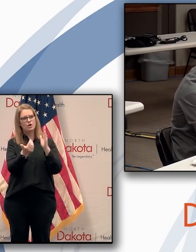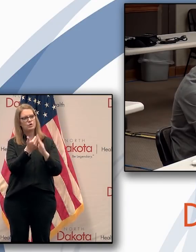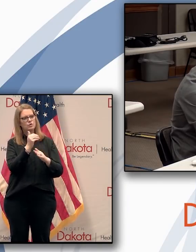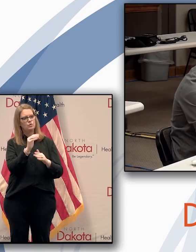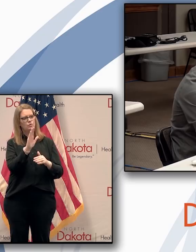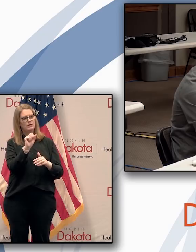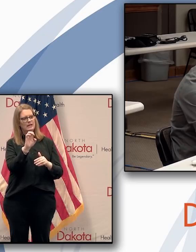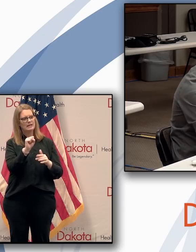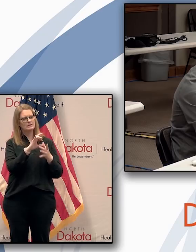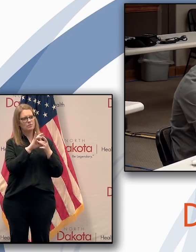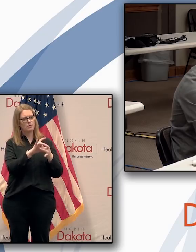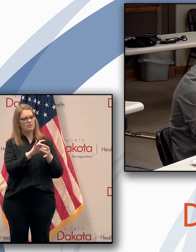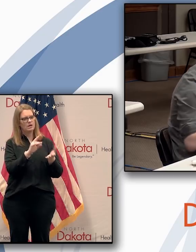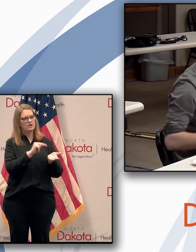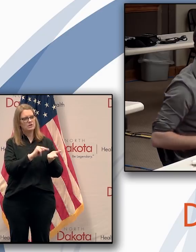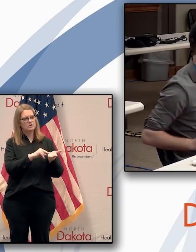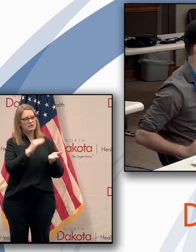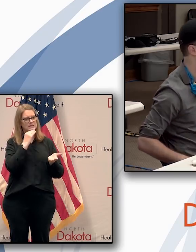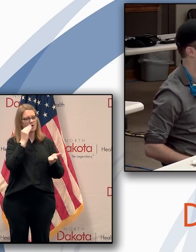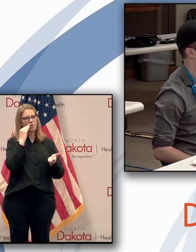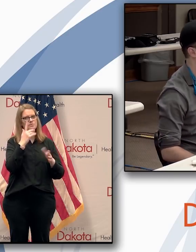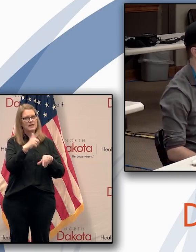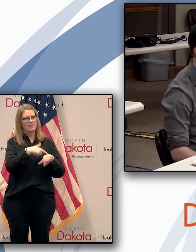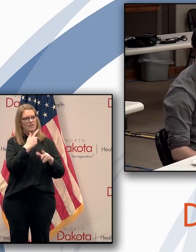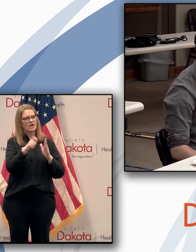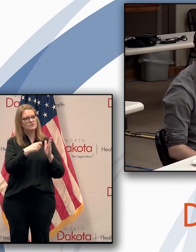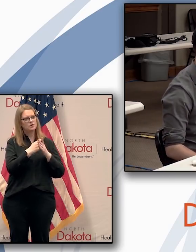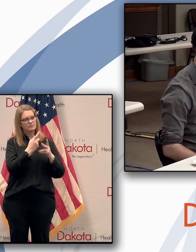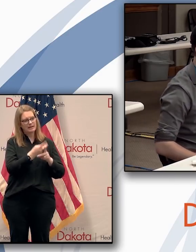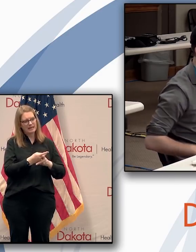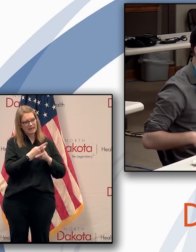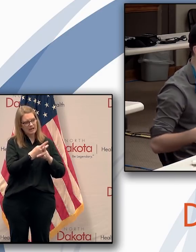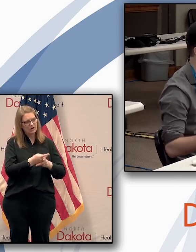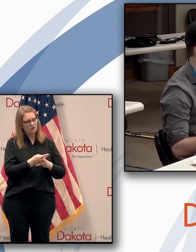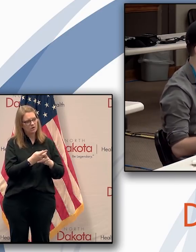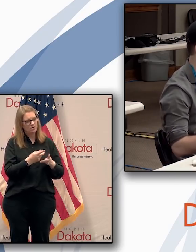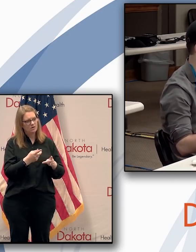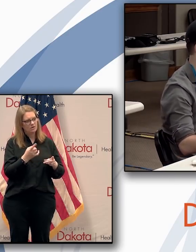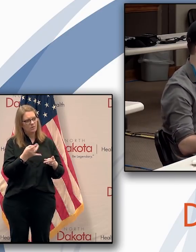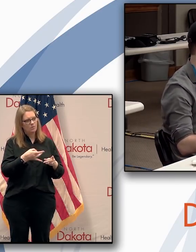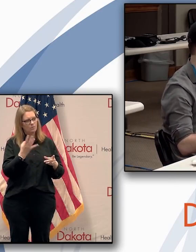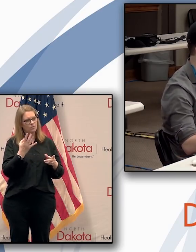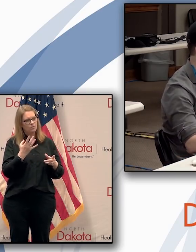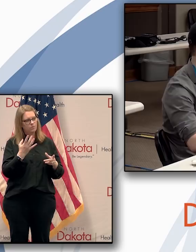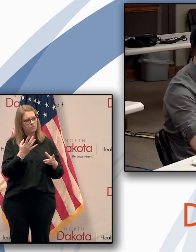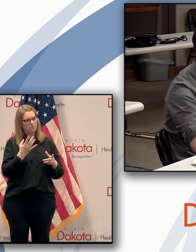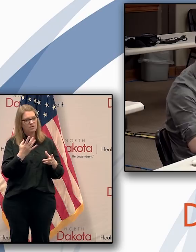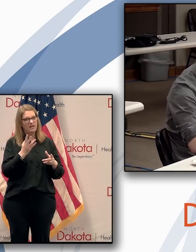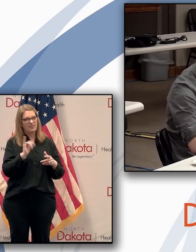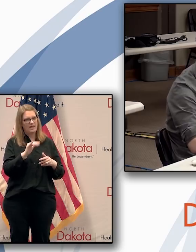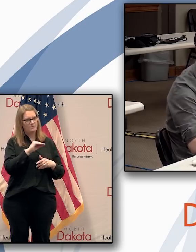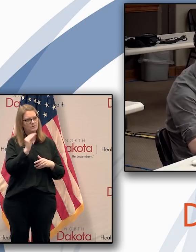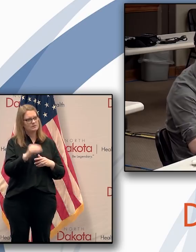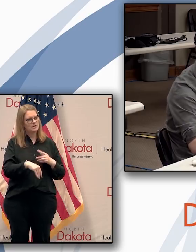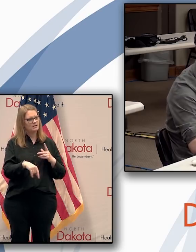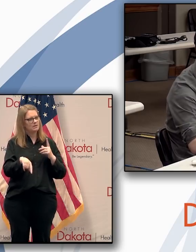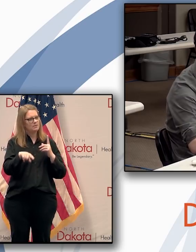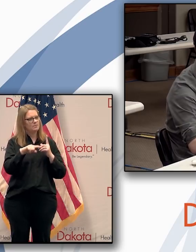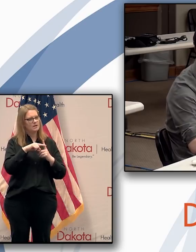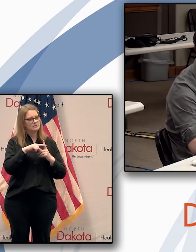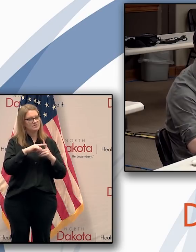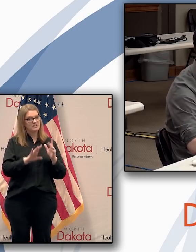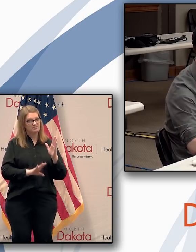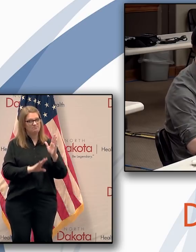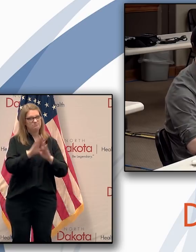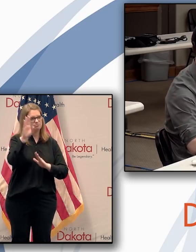tied to nursing homes and long-term care facilities in the state. Obviously, that's a raw number jump and not a percent positive, but